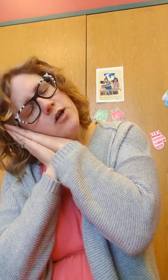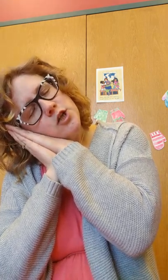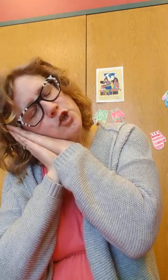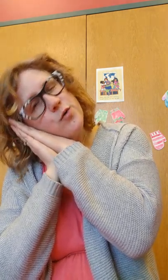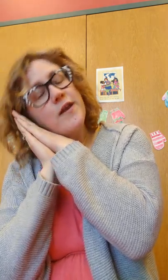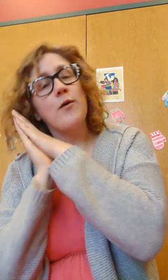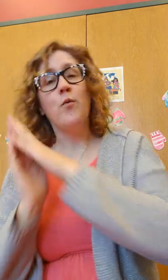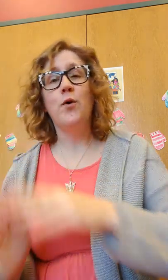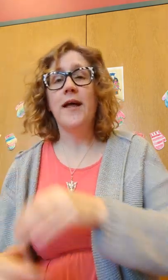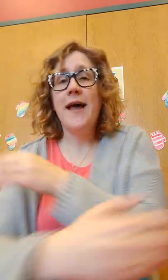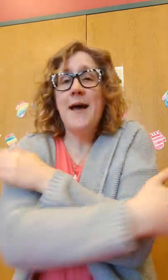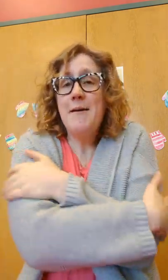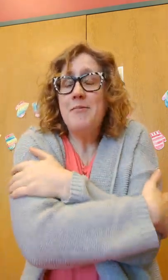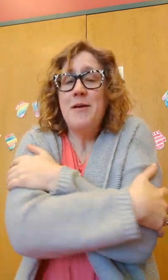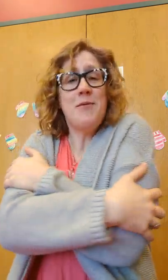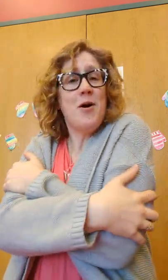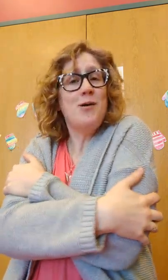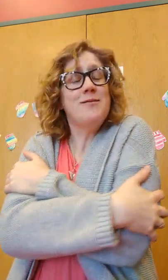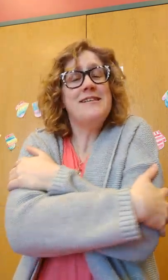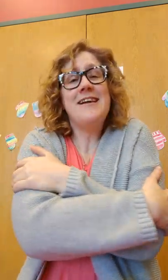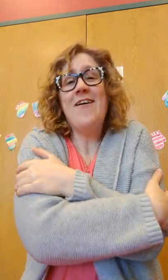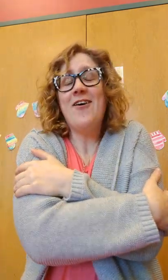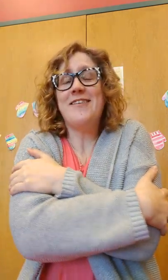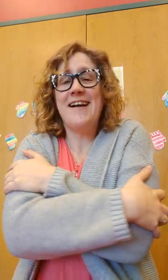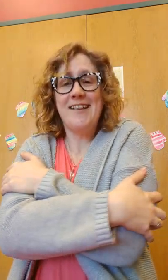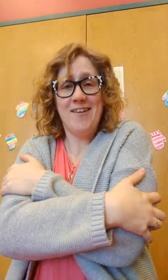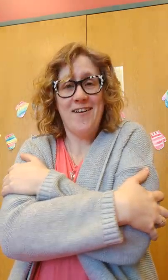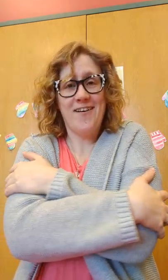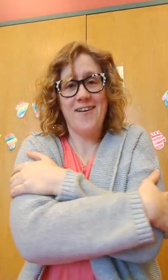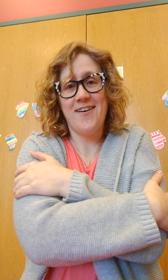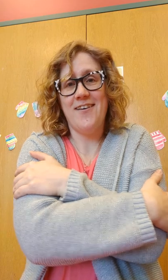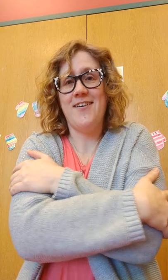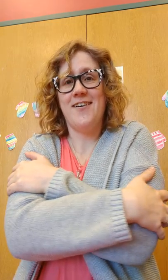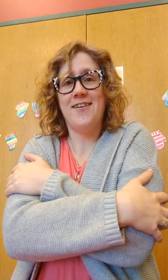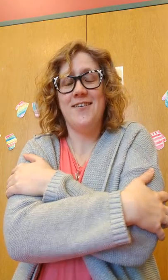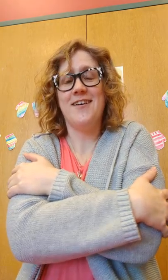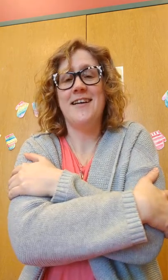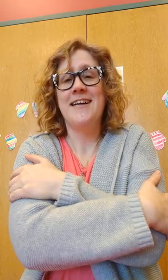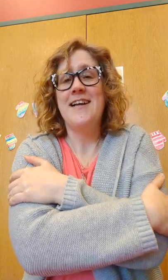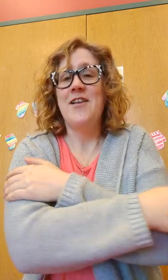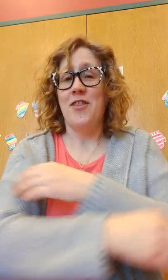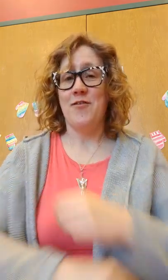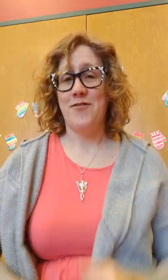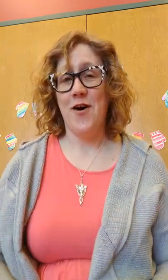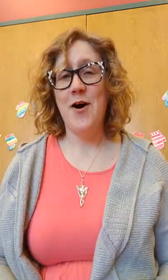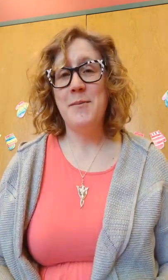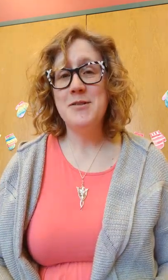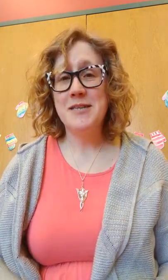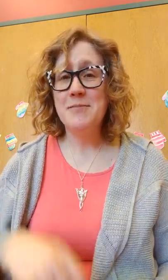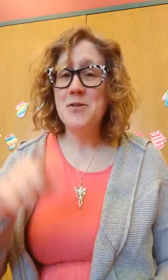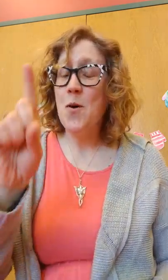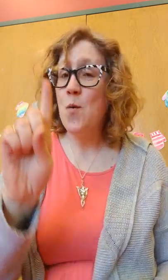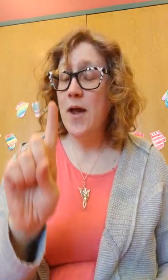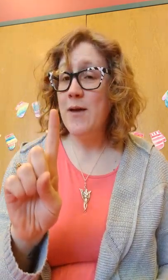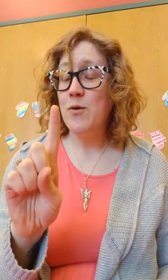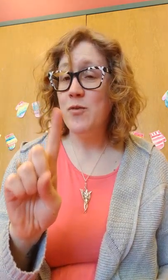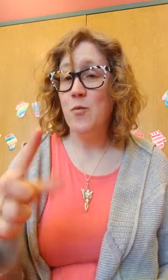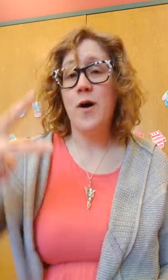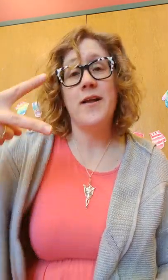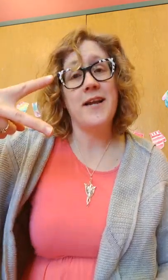Their wool kept them cozy all night long. The farmer slipped away with one